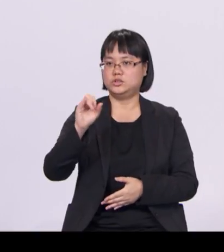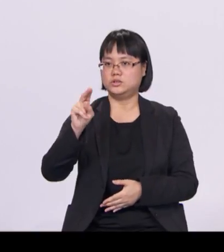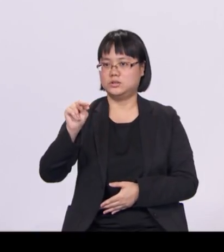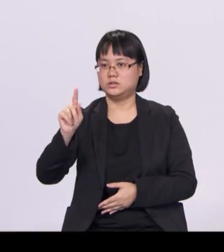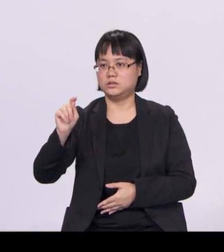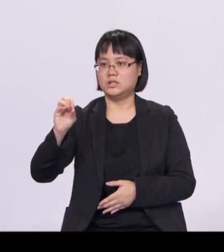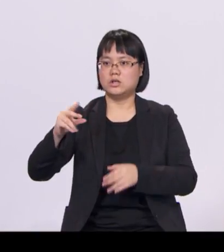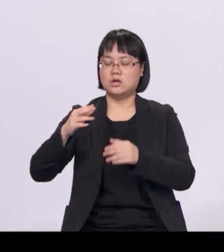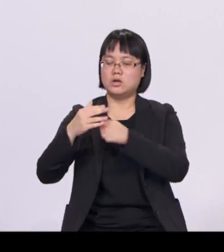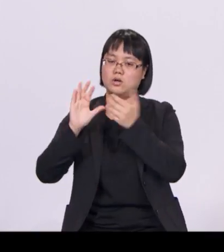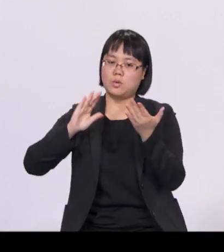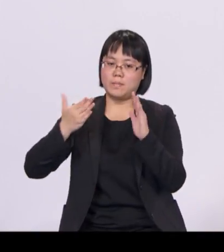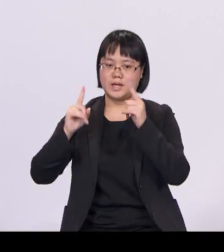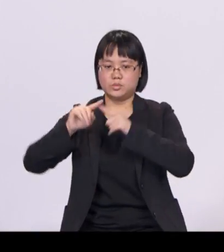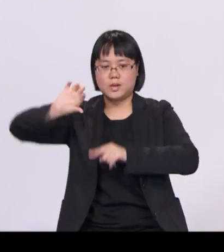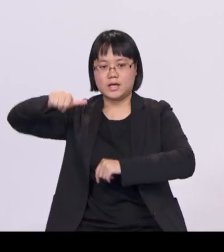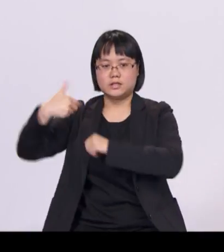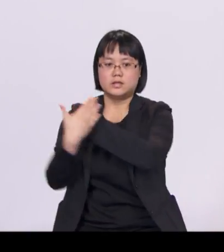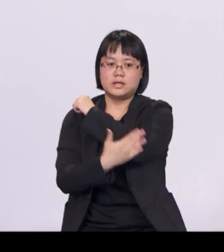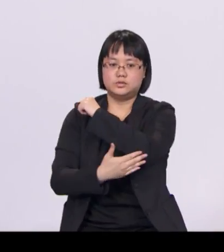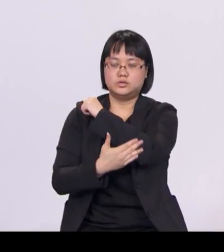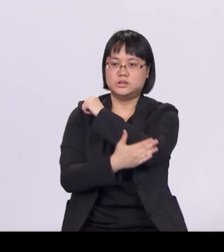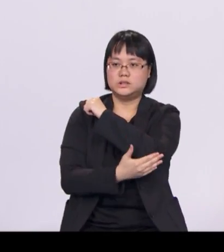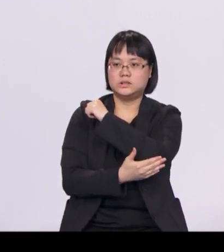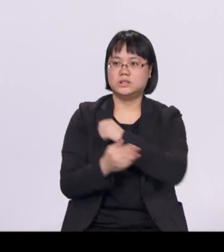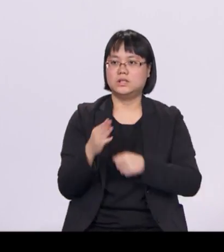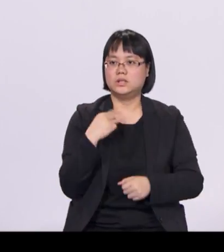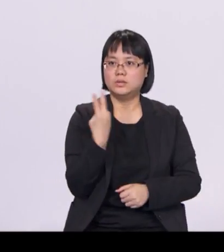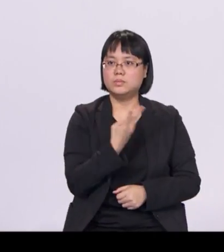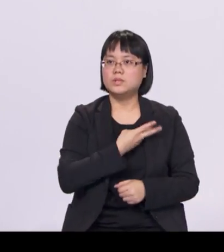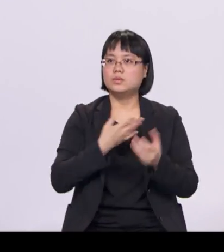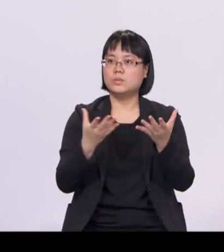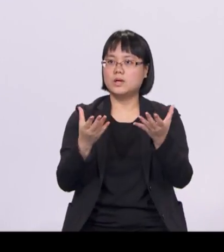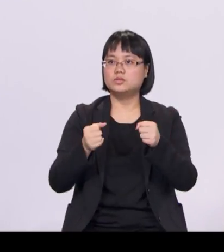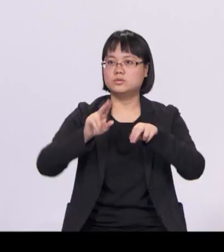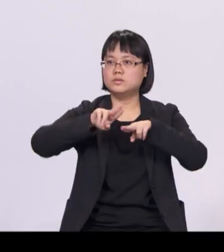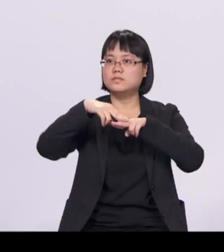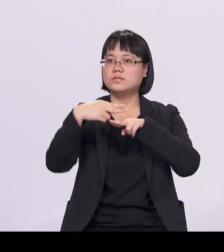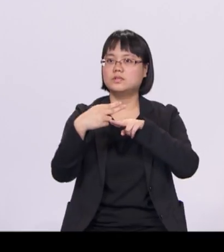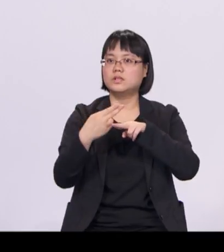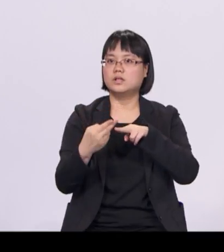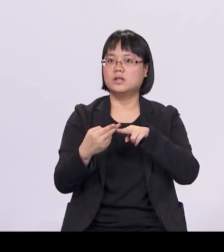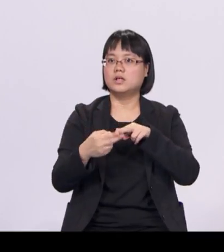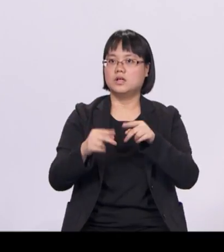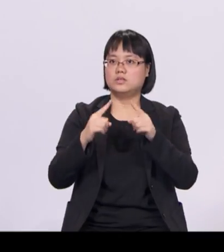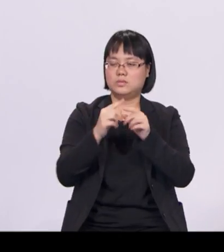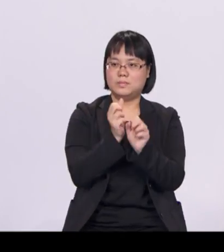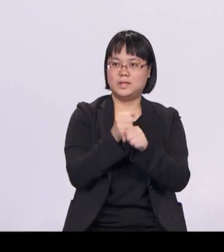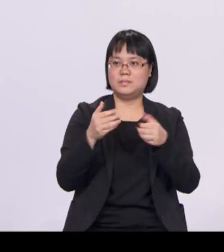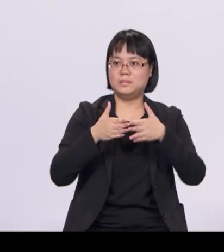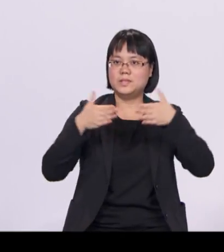We intend to further reduce our emissions intensity to make a bigger effort to combat climate change.